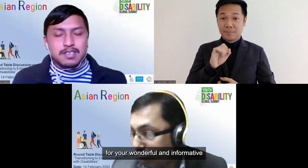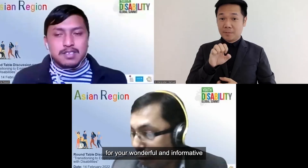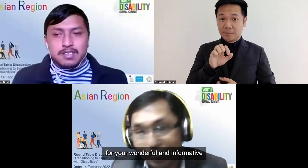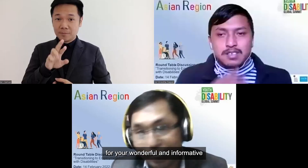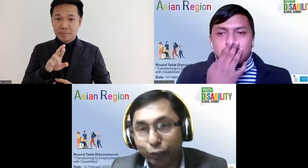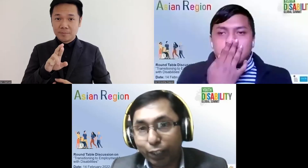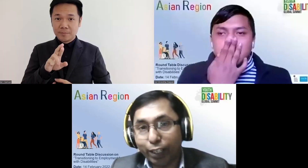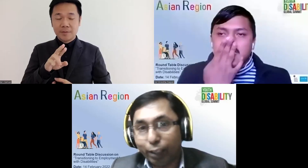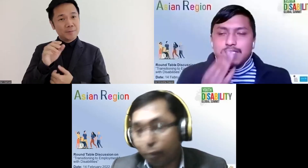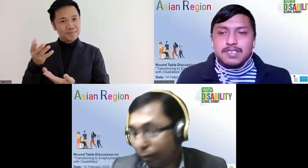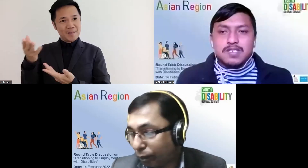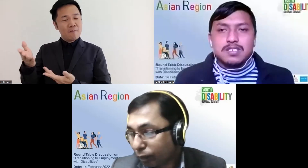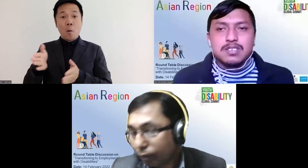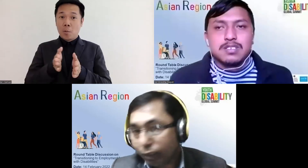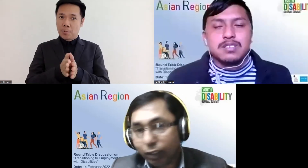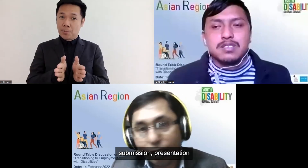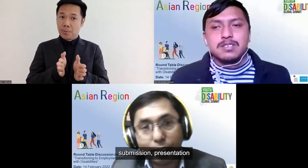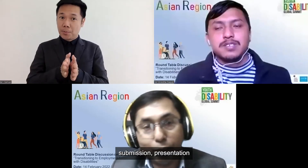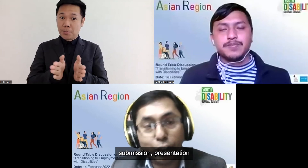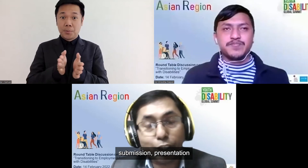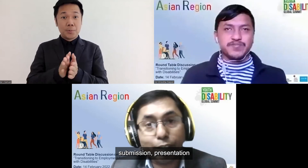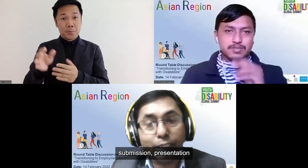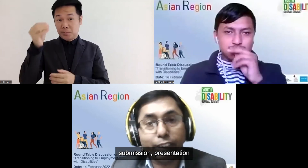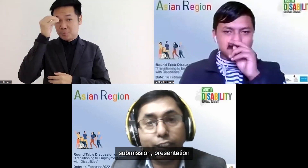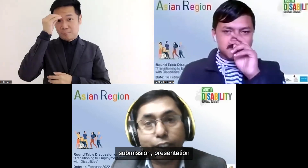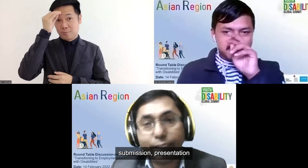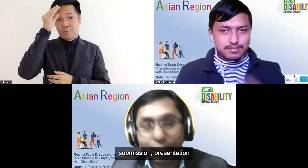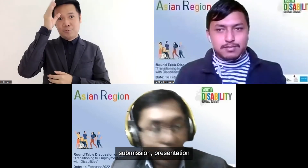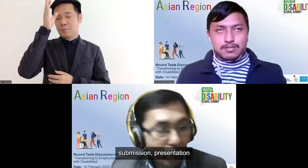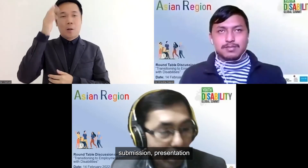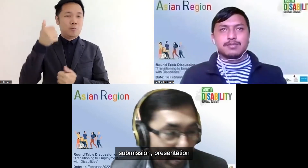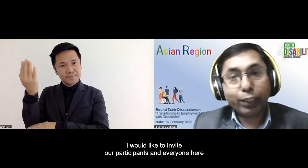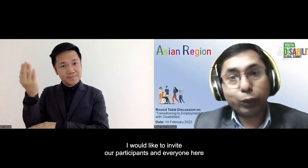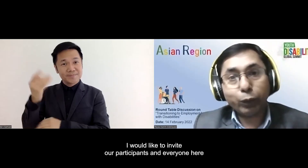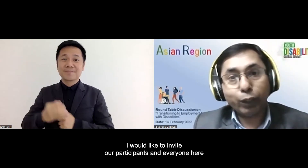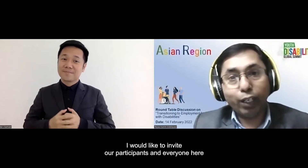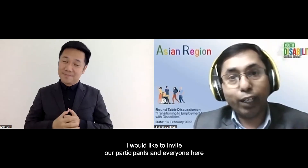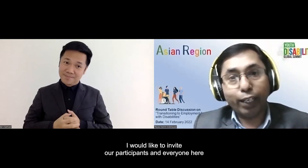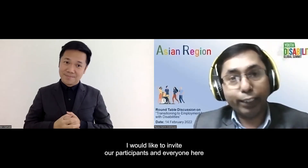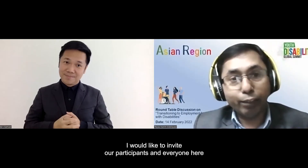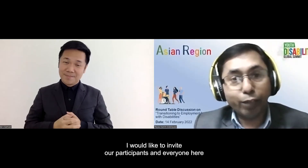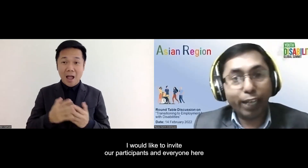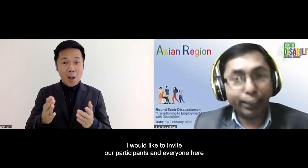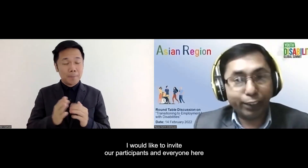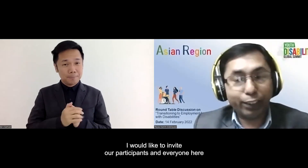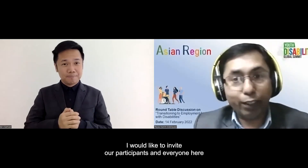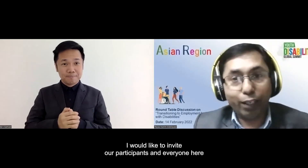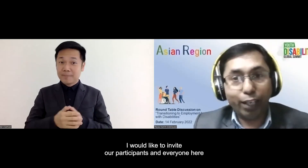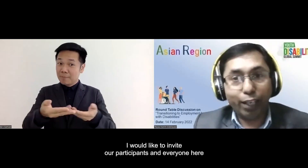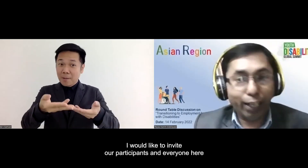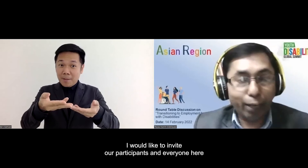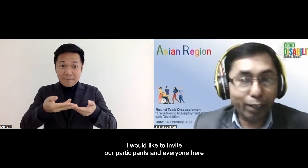informative uh submission presentation uh i would like to uh invite